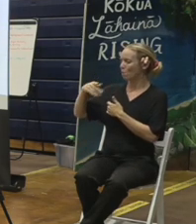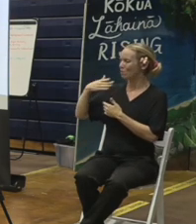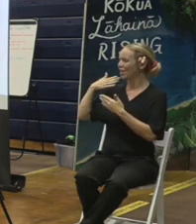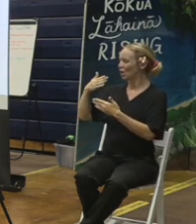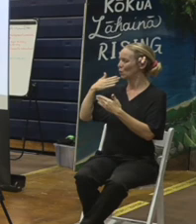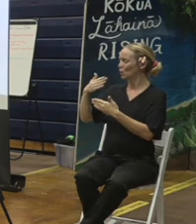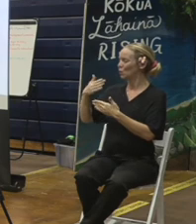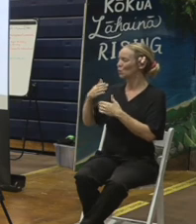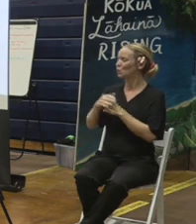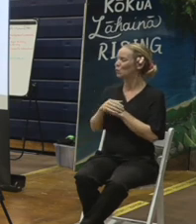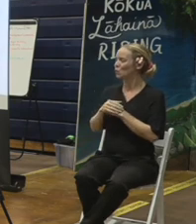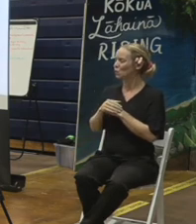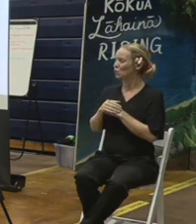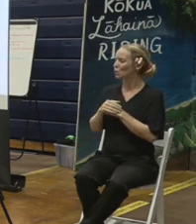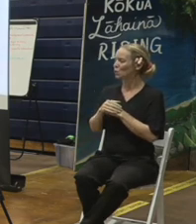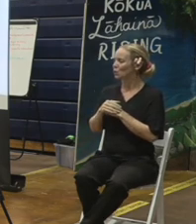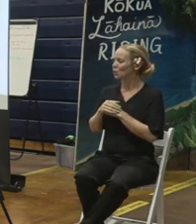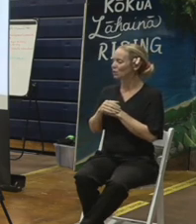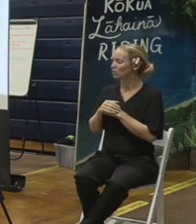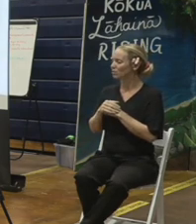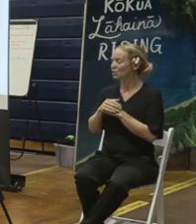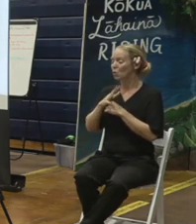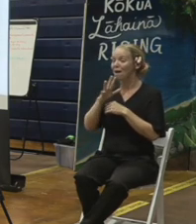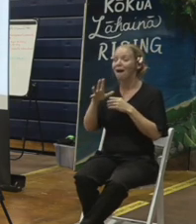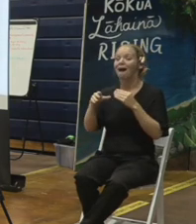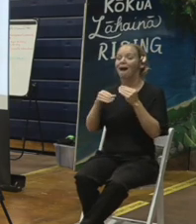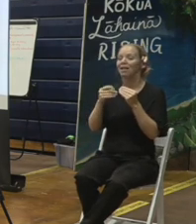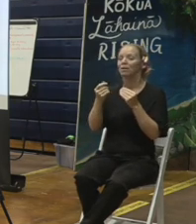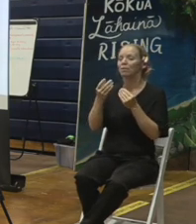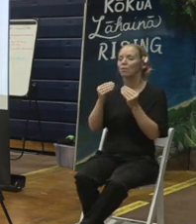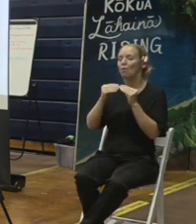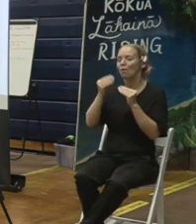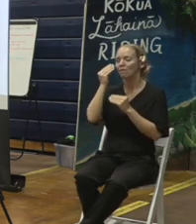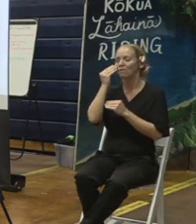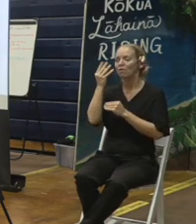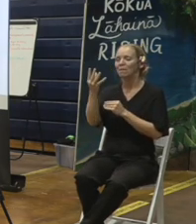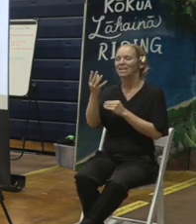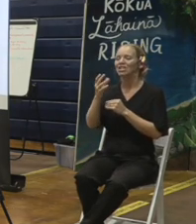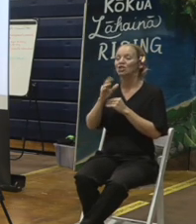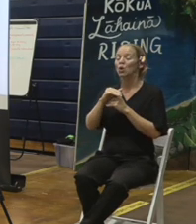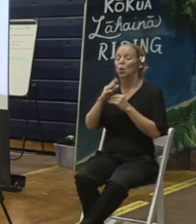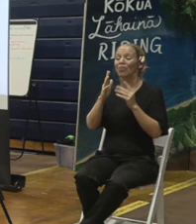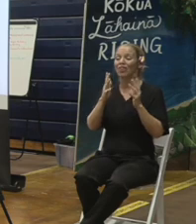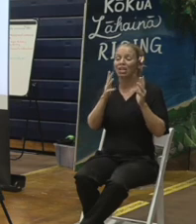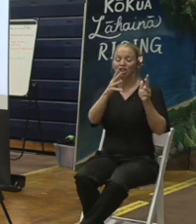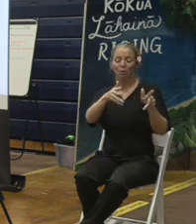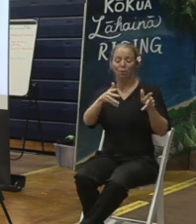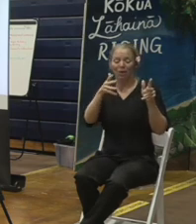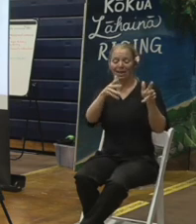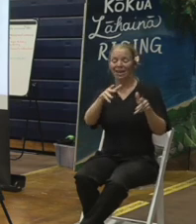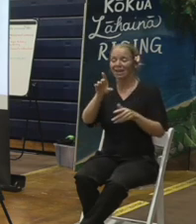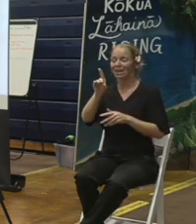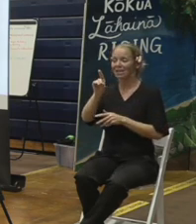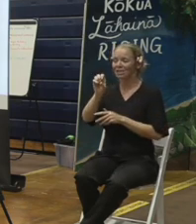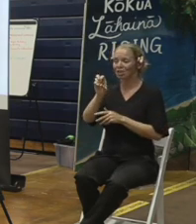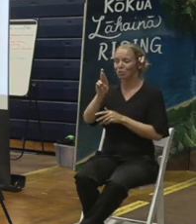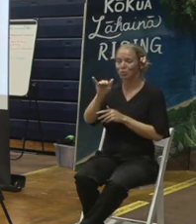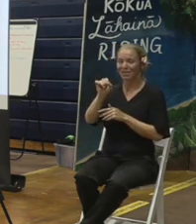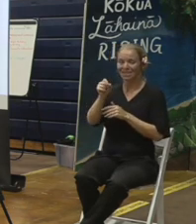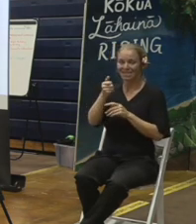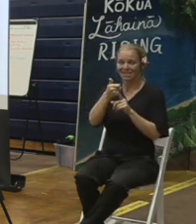And for added context, I want to say a couple of things about the debris itself during phase two.